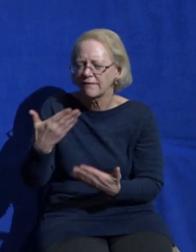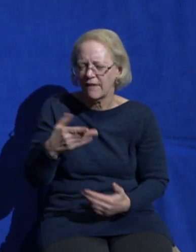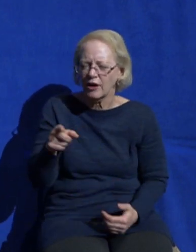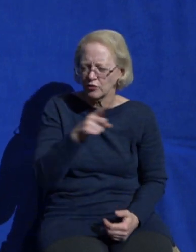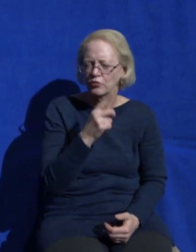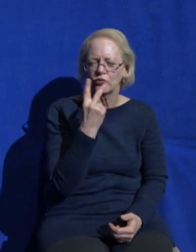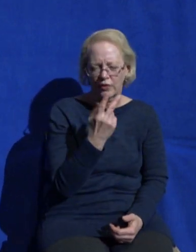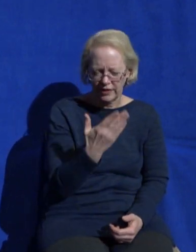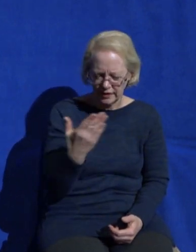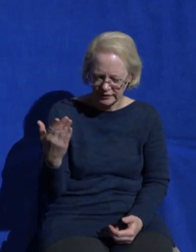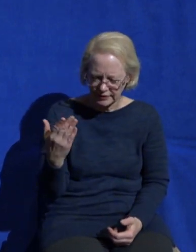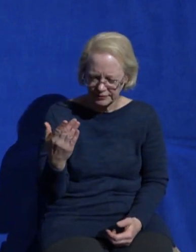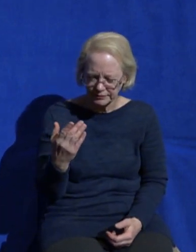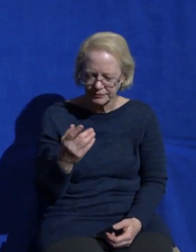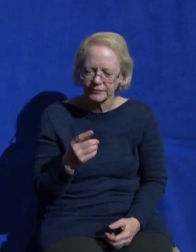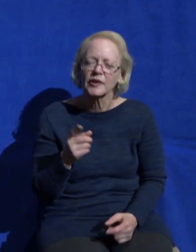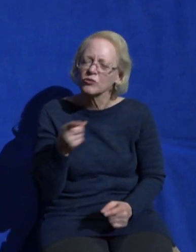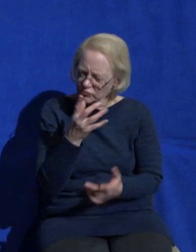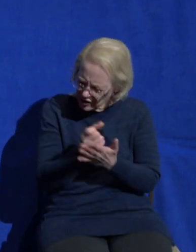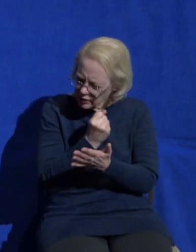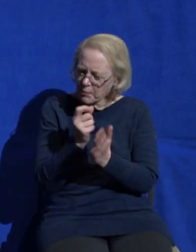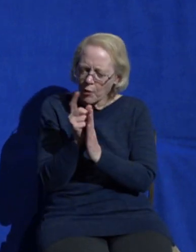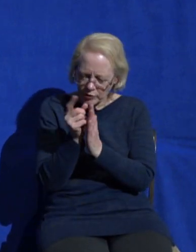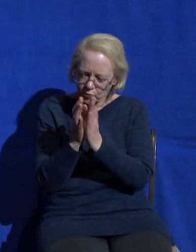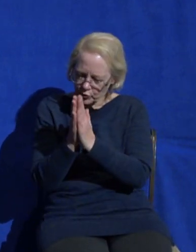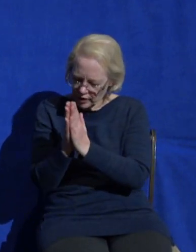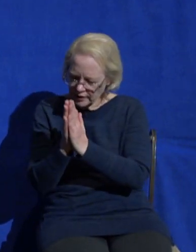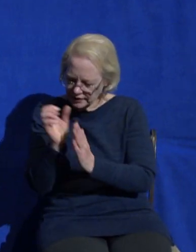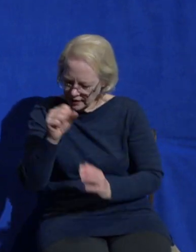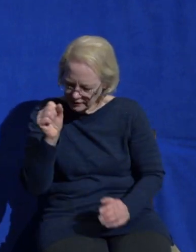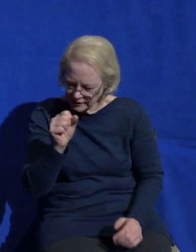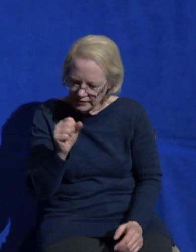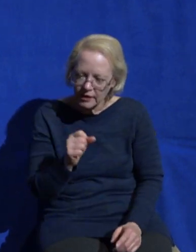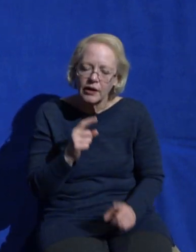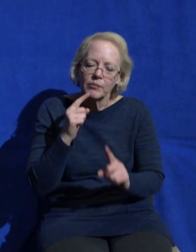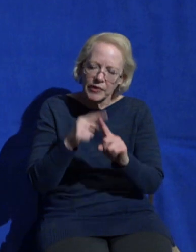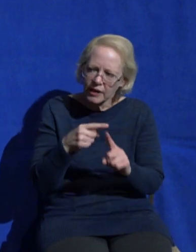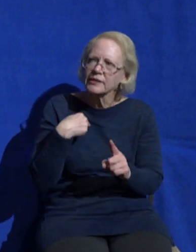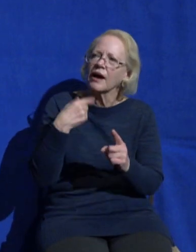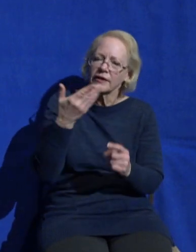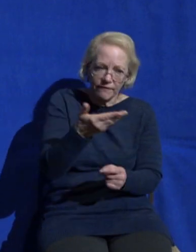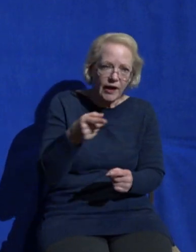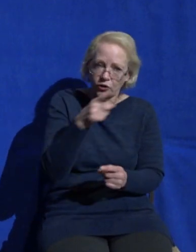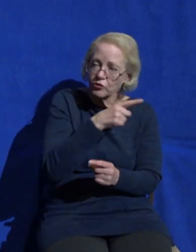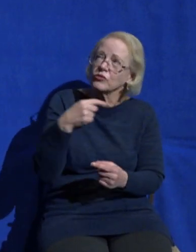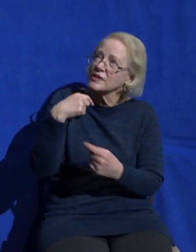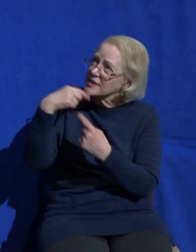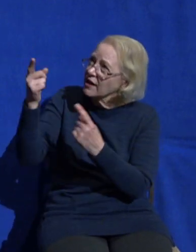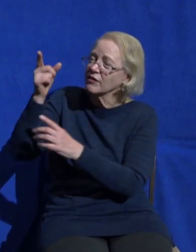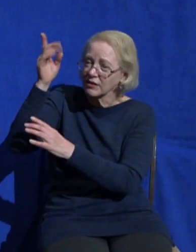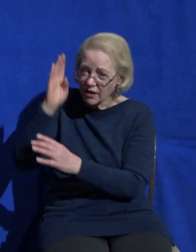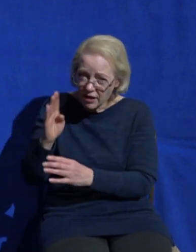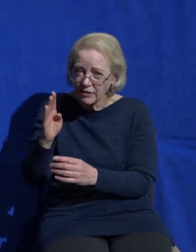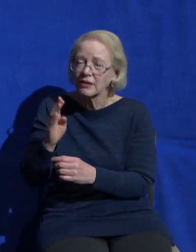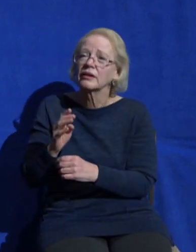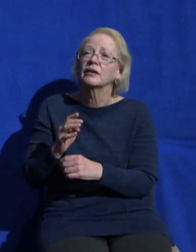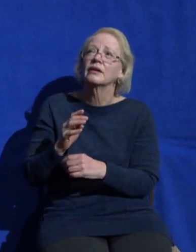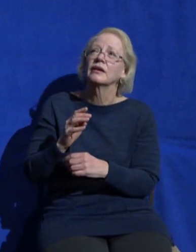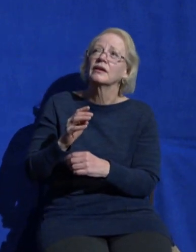and that you want to begin a relationship with God just tell him that and then afterwards in just a few